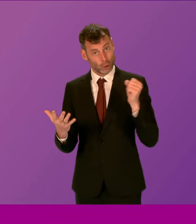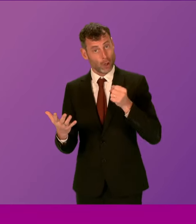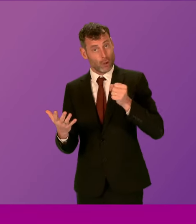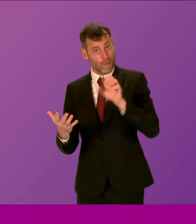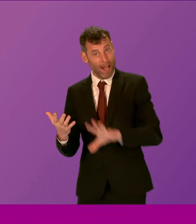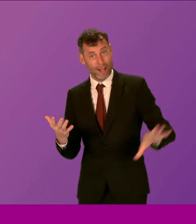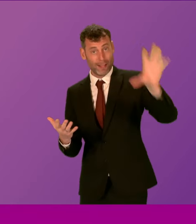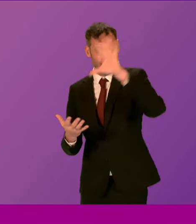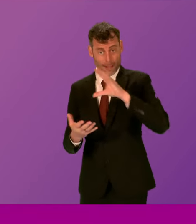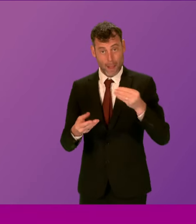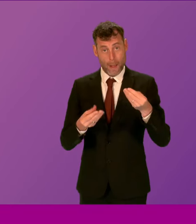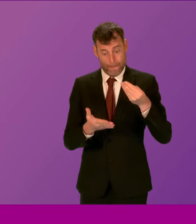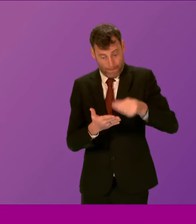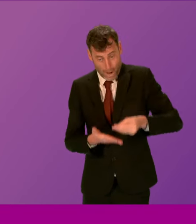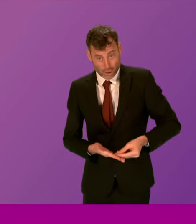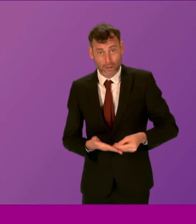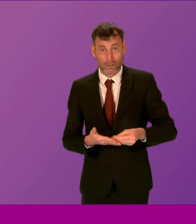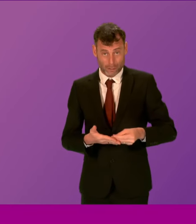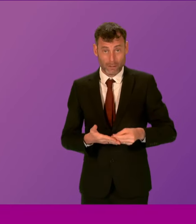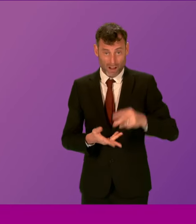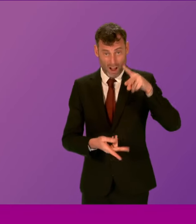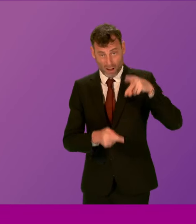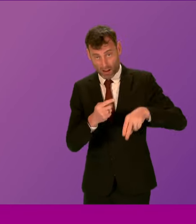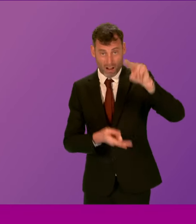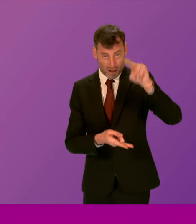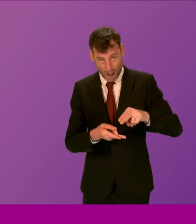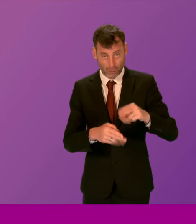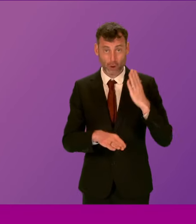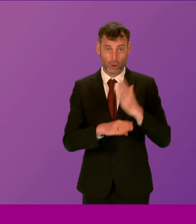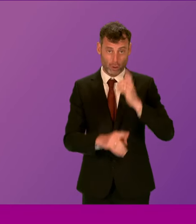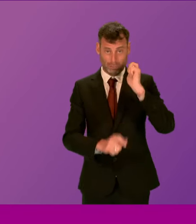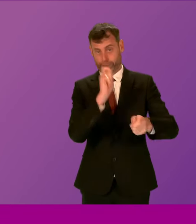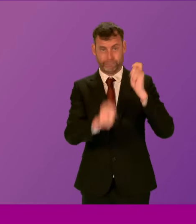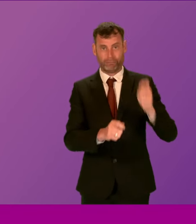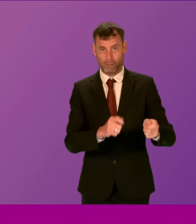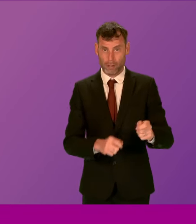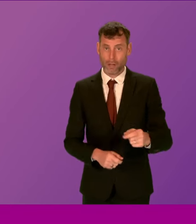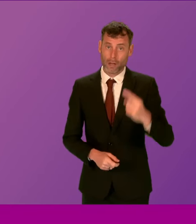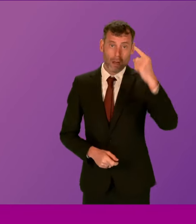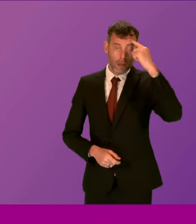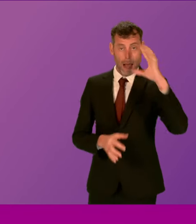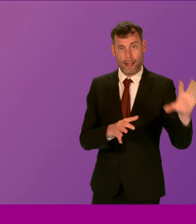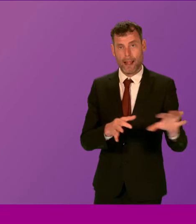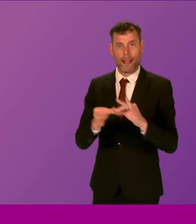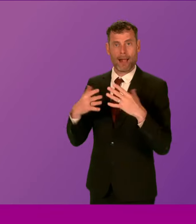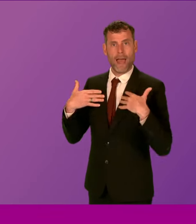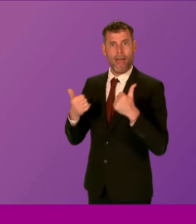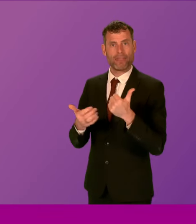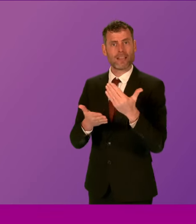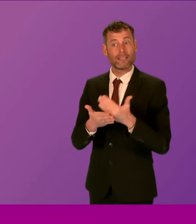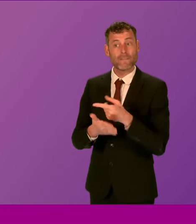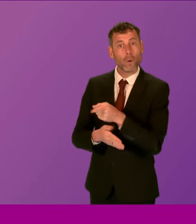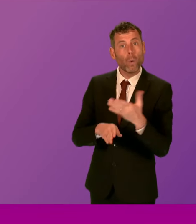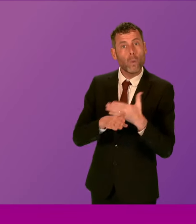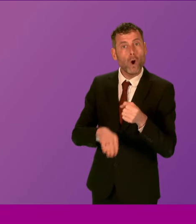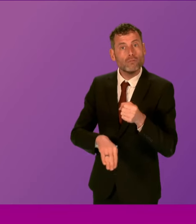infrastructure budgets and jobs are being axed? And that as a result, the health and safety of workers and passengers is being